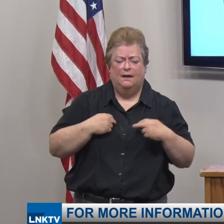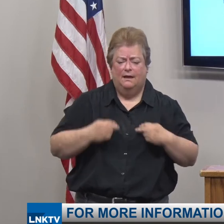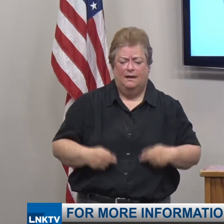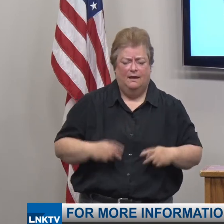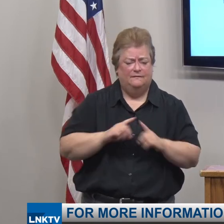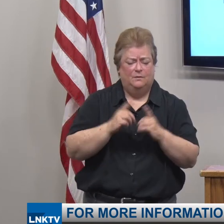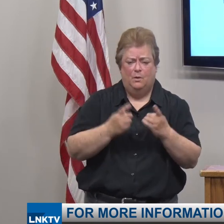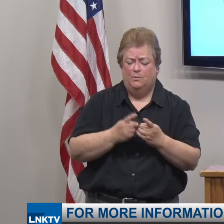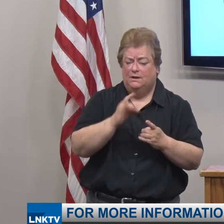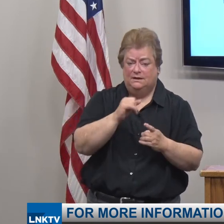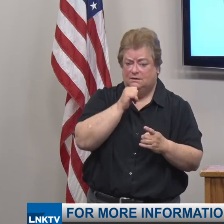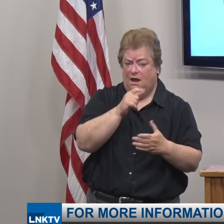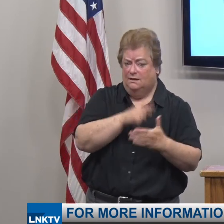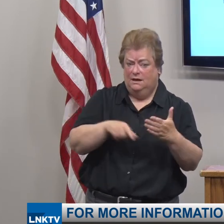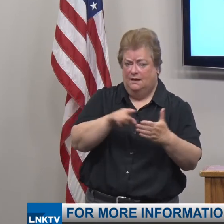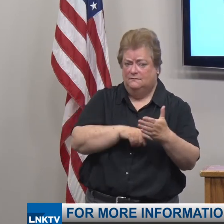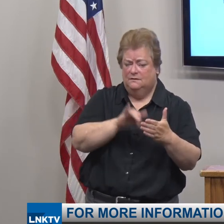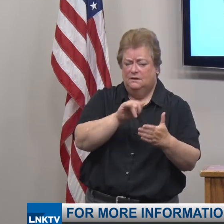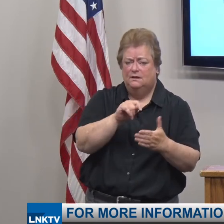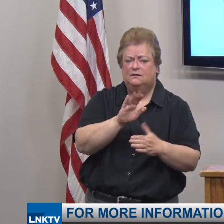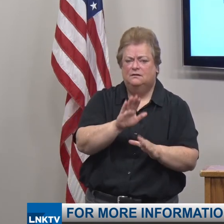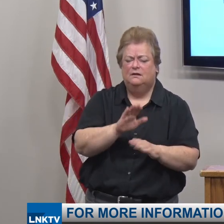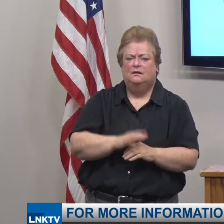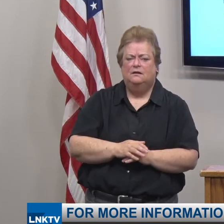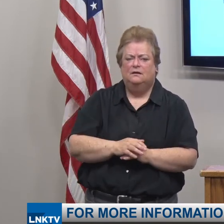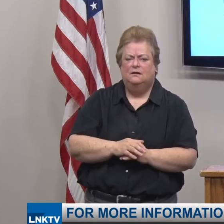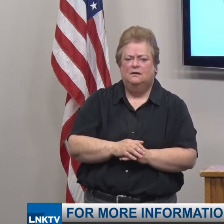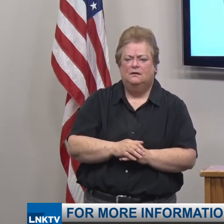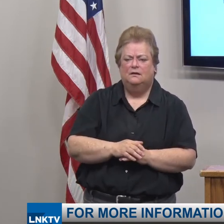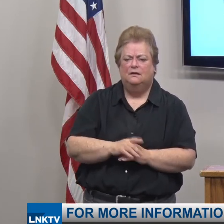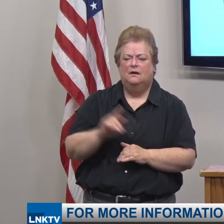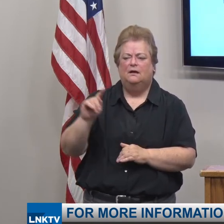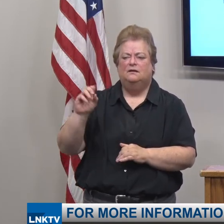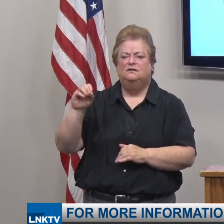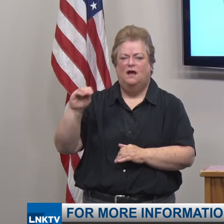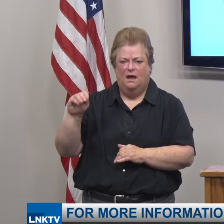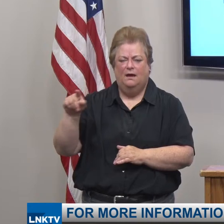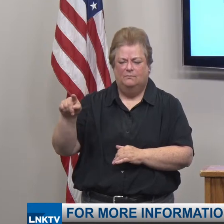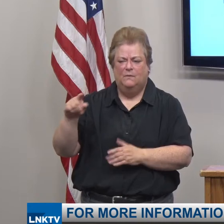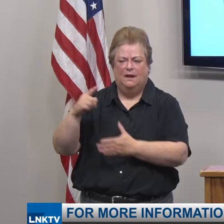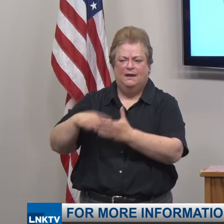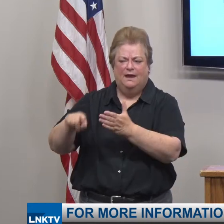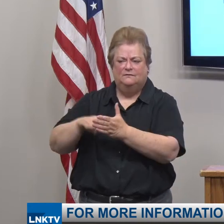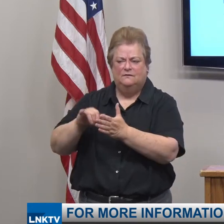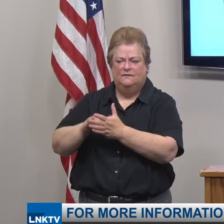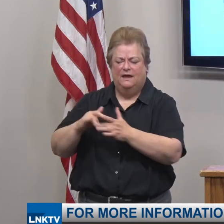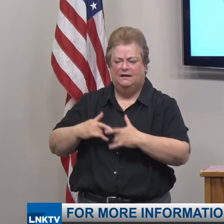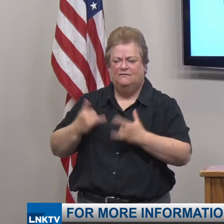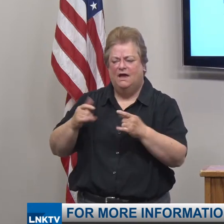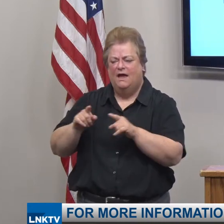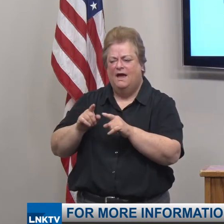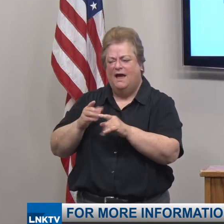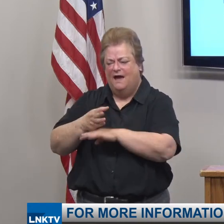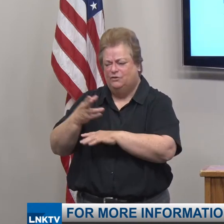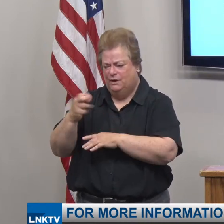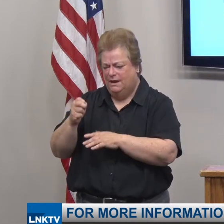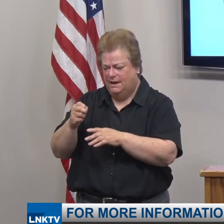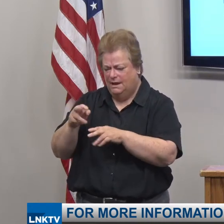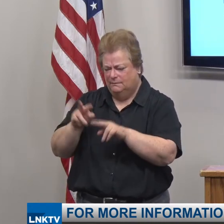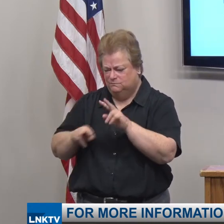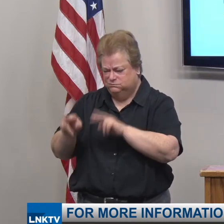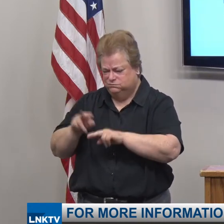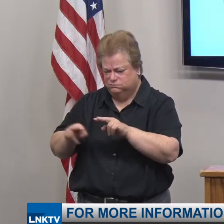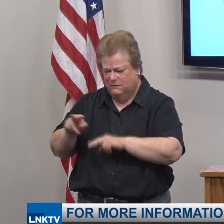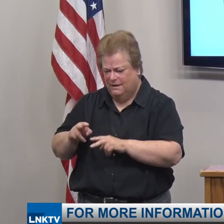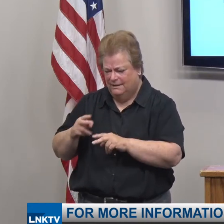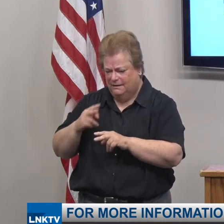did not call off that event. I think Tom canceled the event after reviewing carefully what was happening in